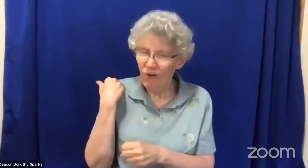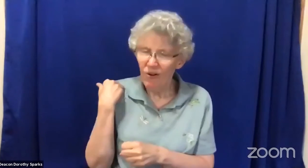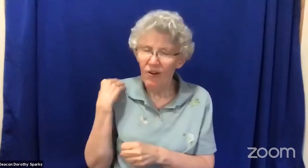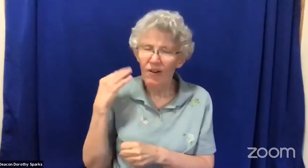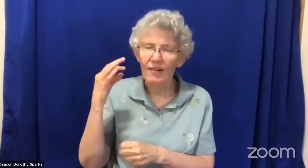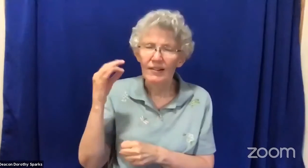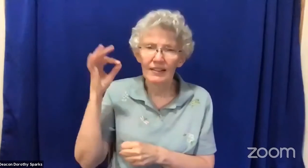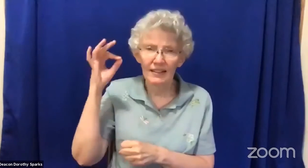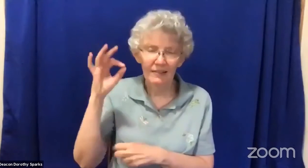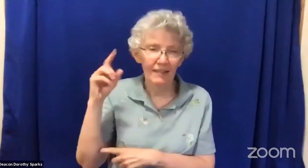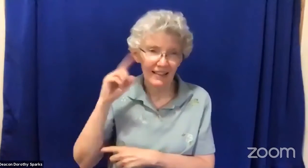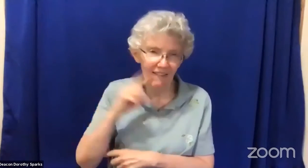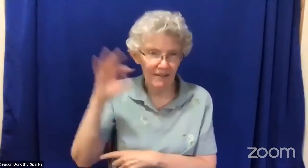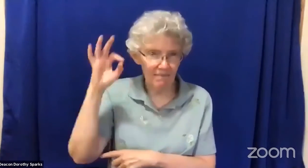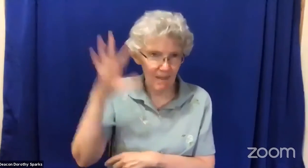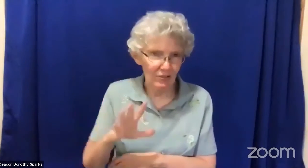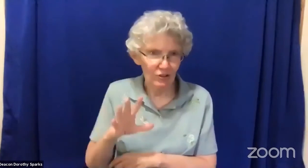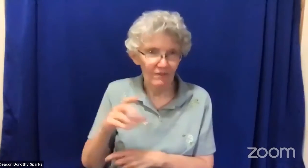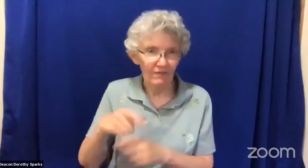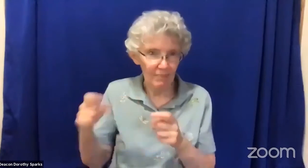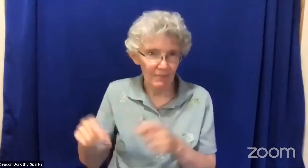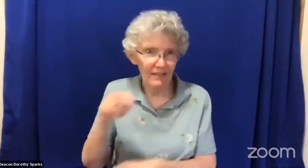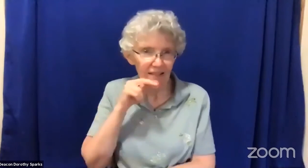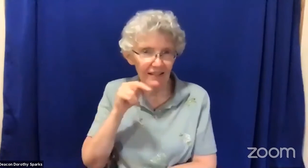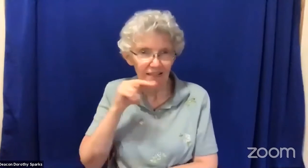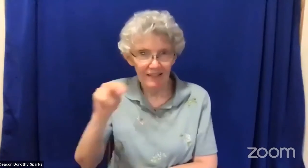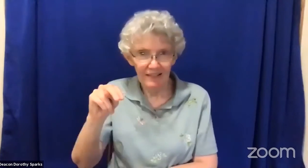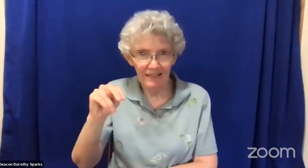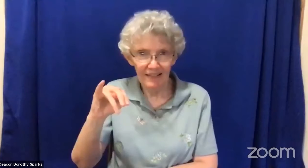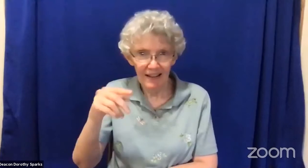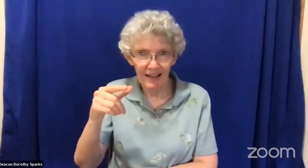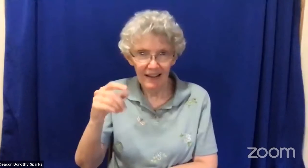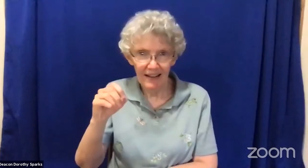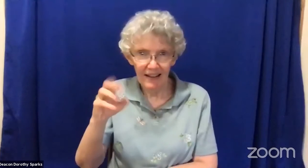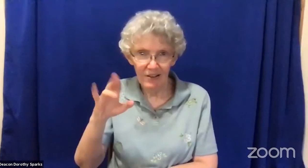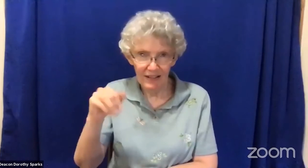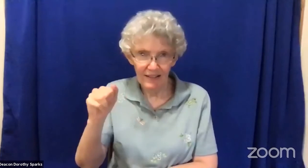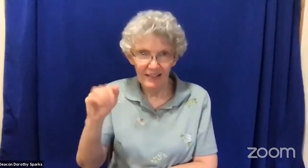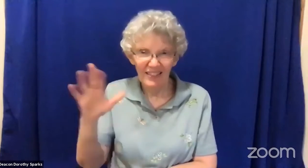about four years ago there was a deaf pastor from nigeria